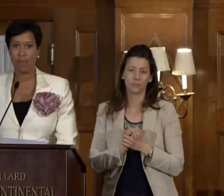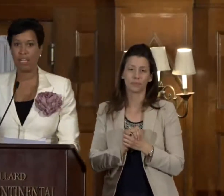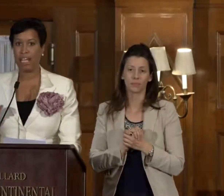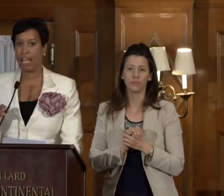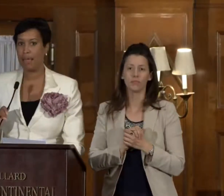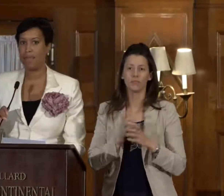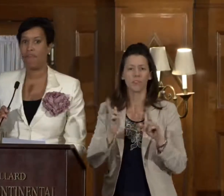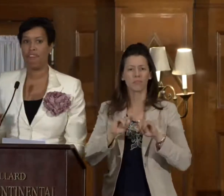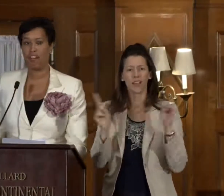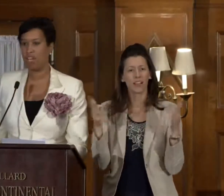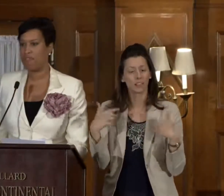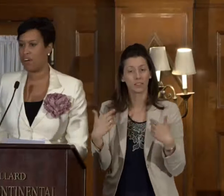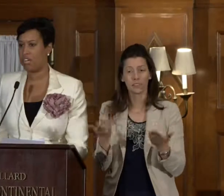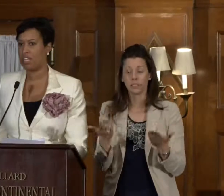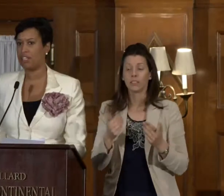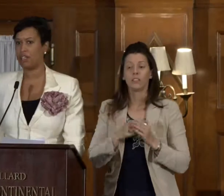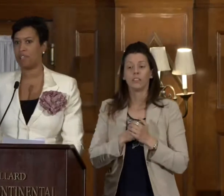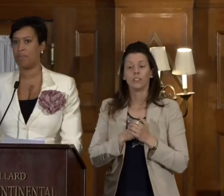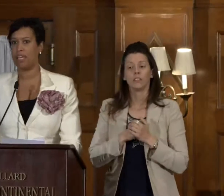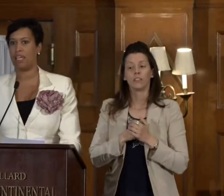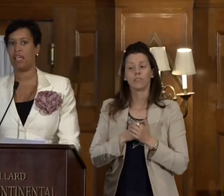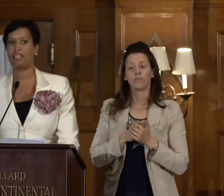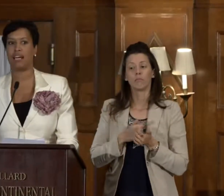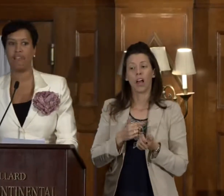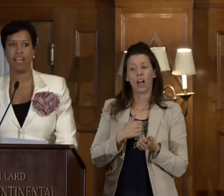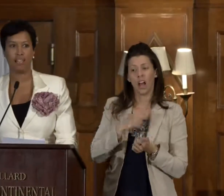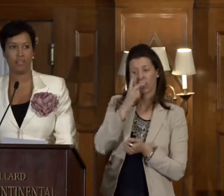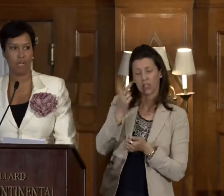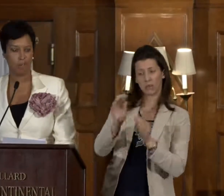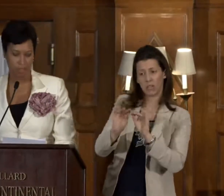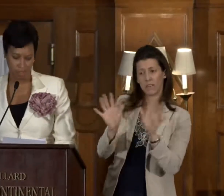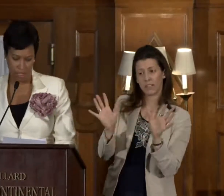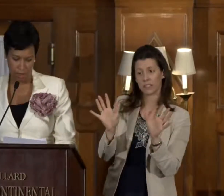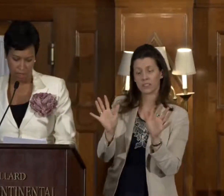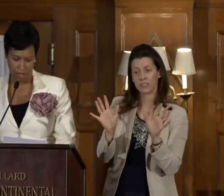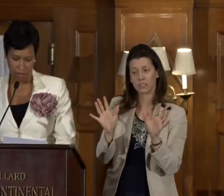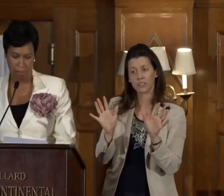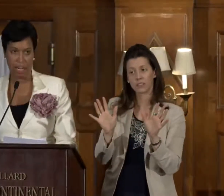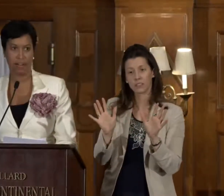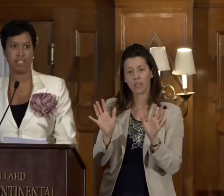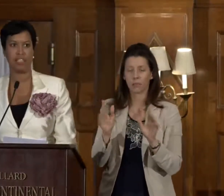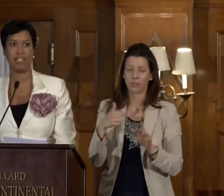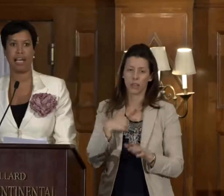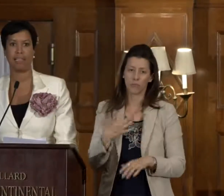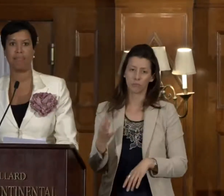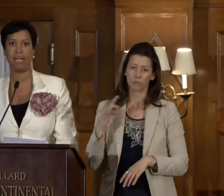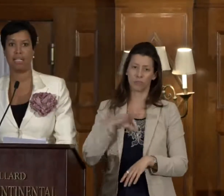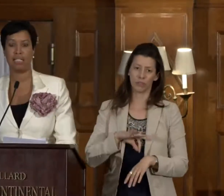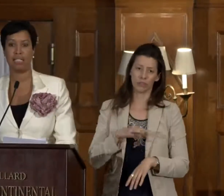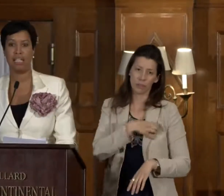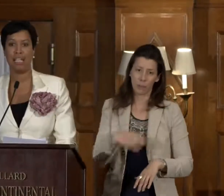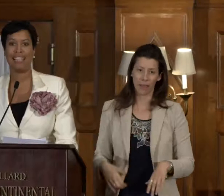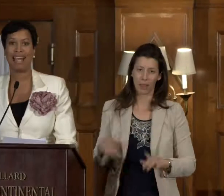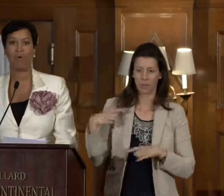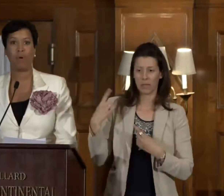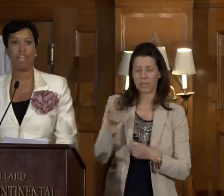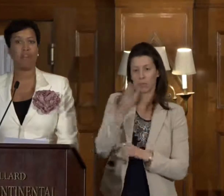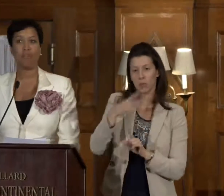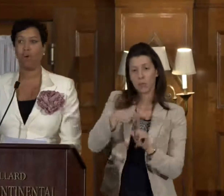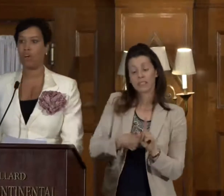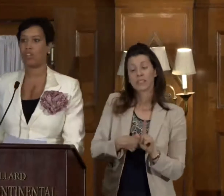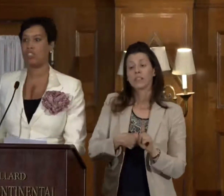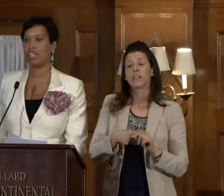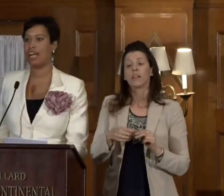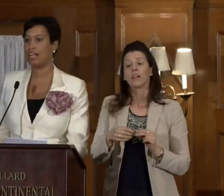But it became very, very clear to me, as I've had the great privilege of being your mayor these last months, that